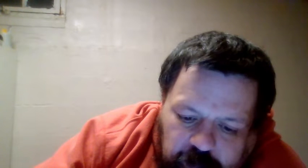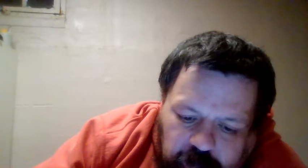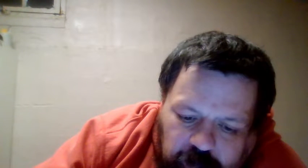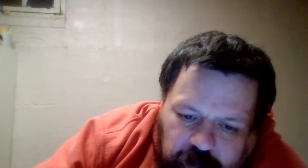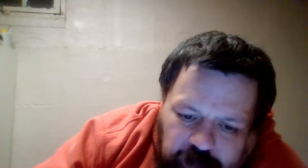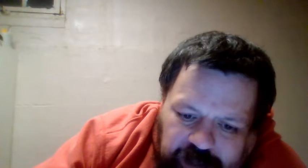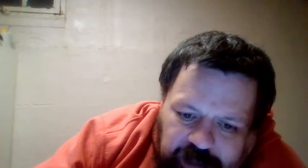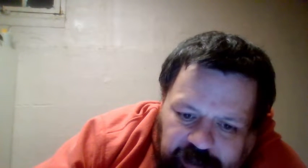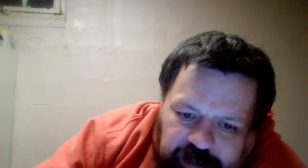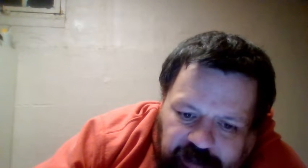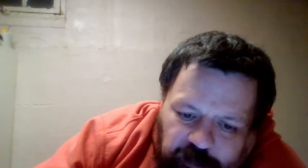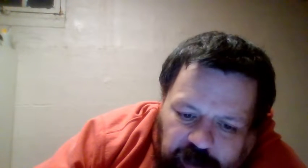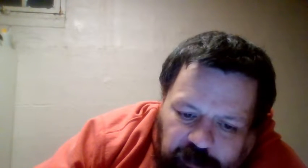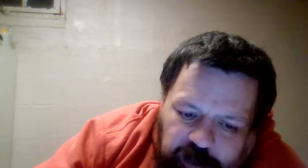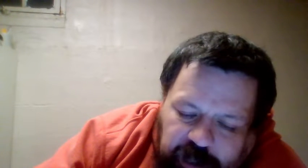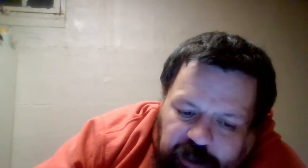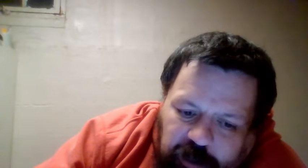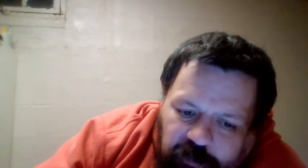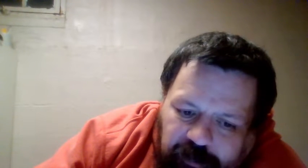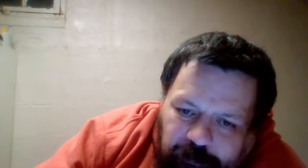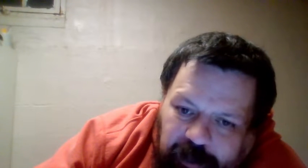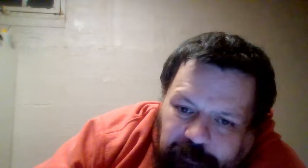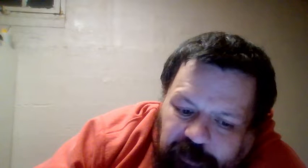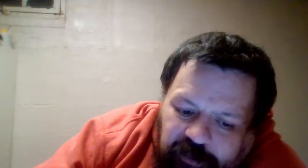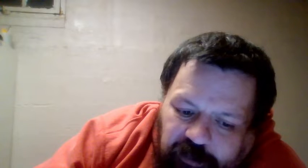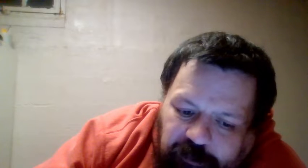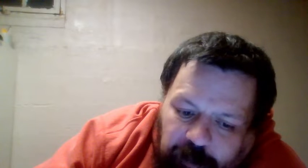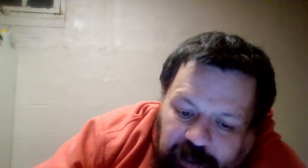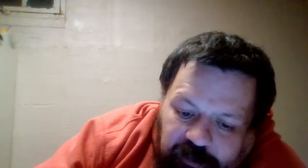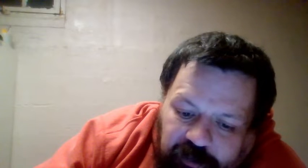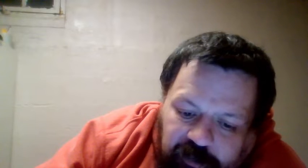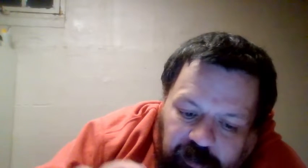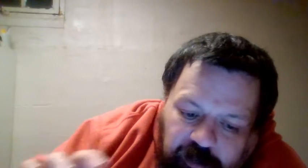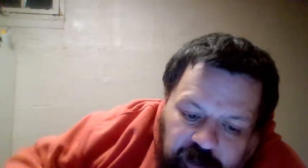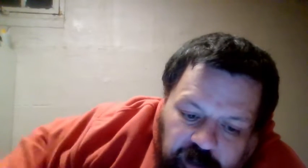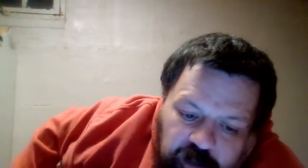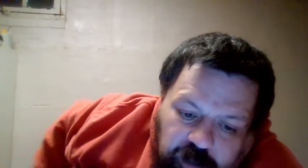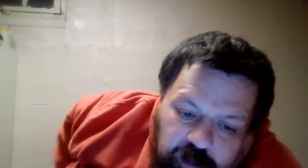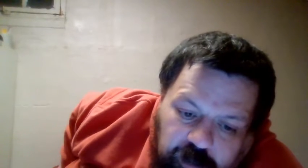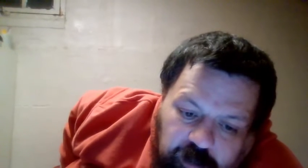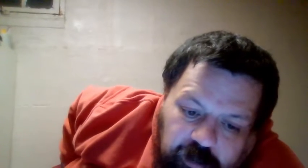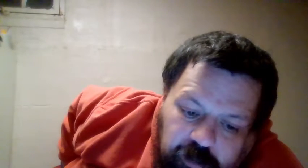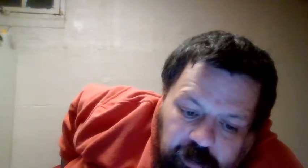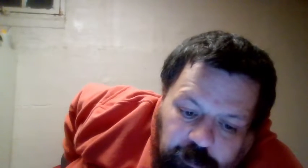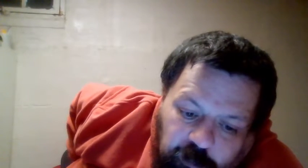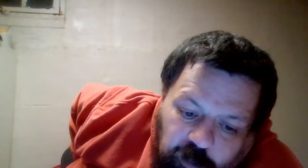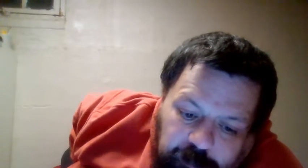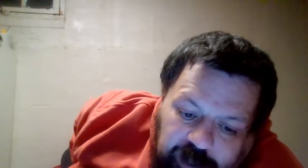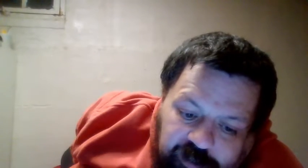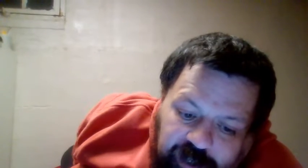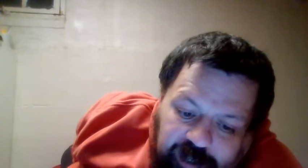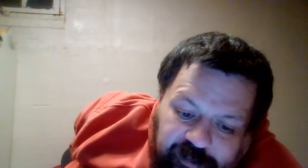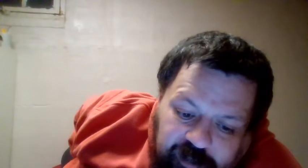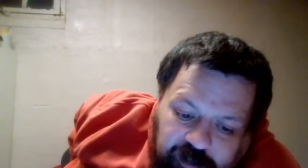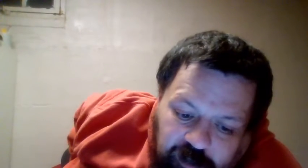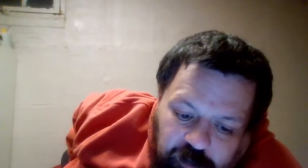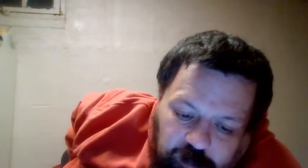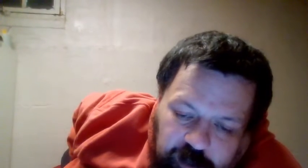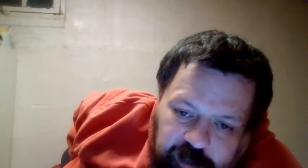Oh, yeah. Guess what? We got no Survivor Series matches. But one match has concluded.